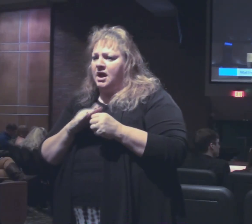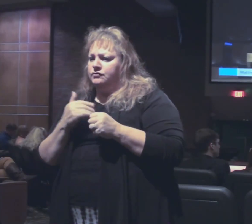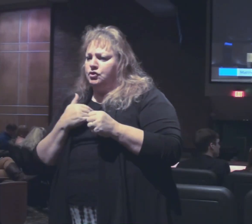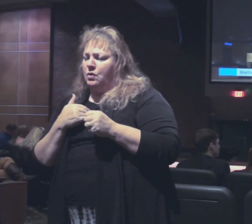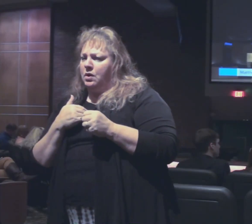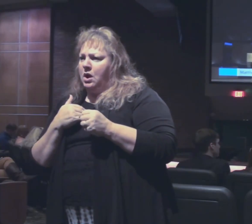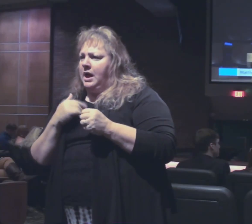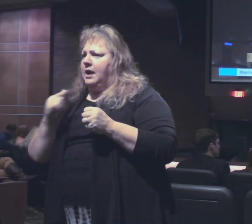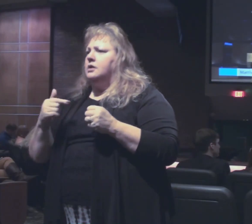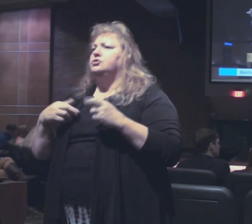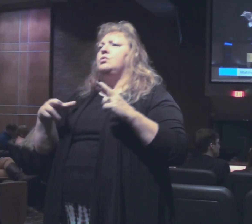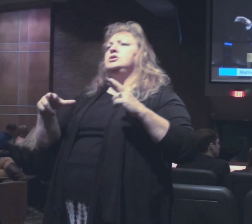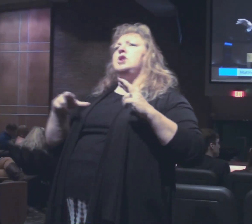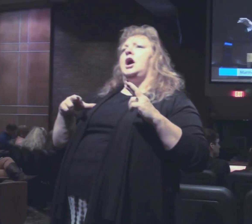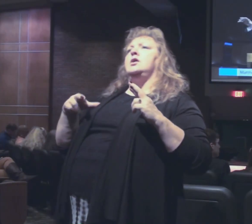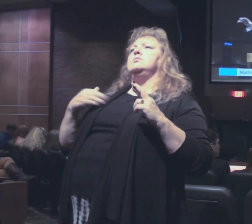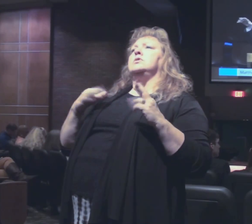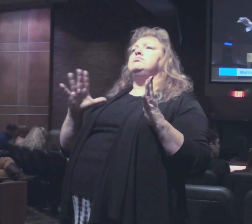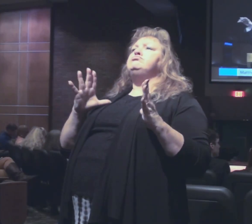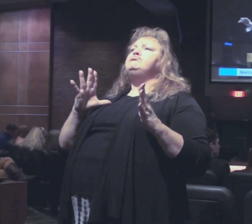have this kind of retirement.